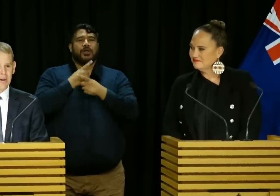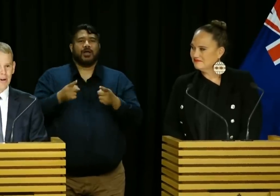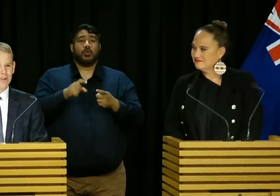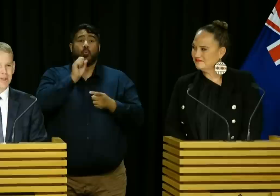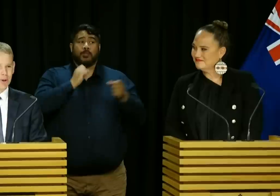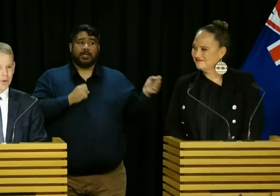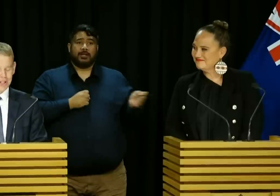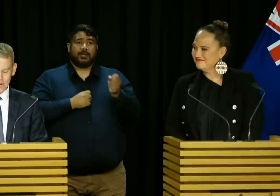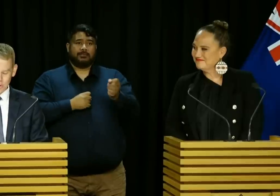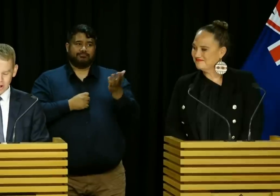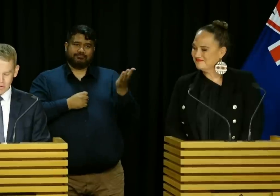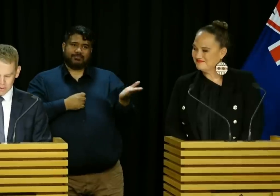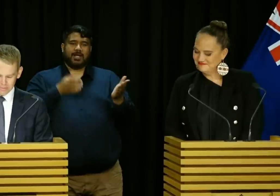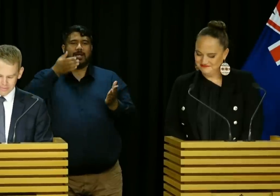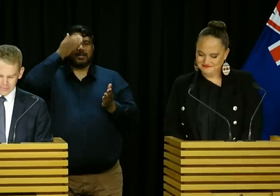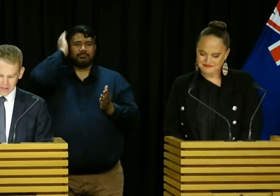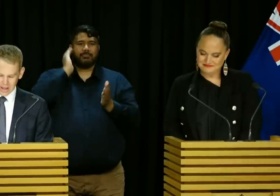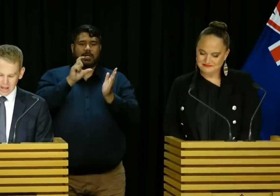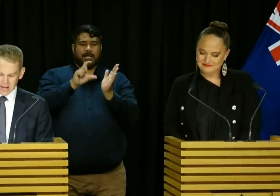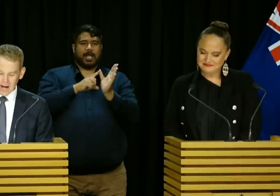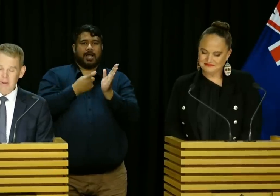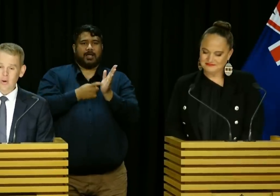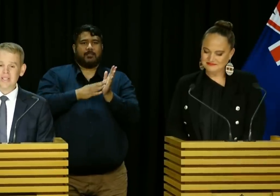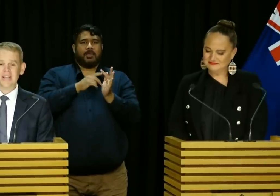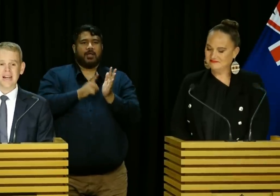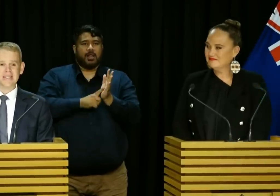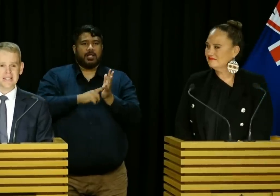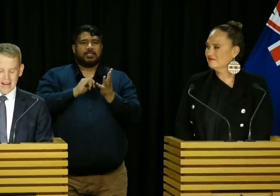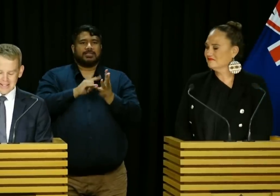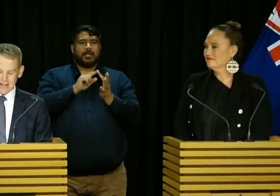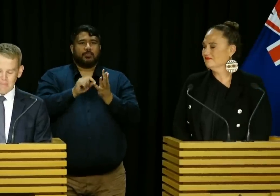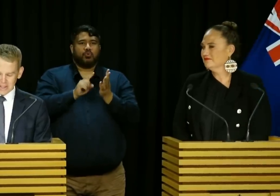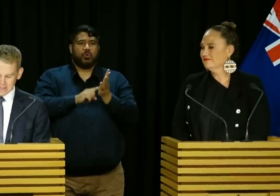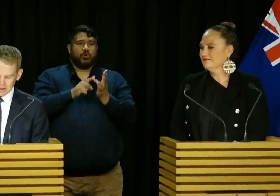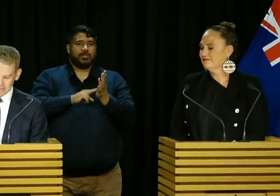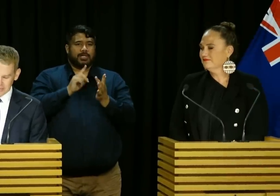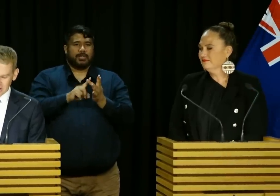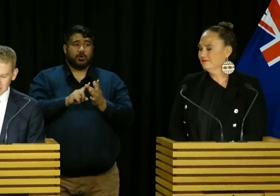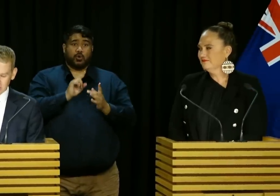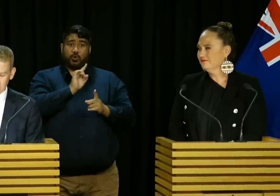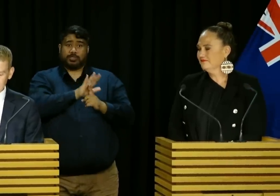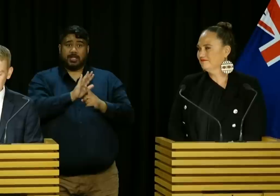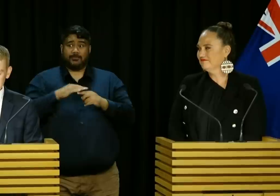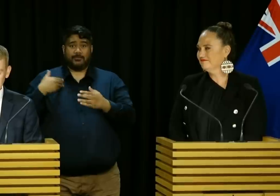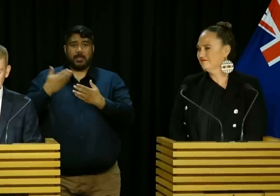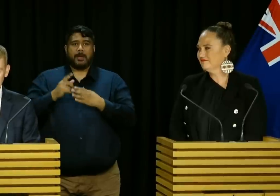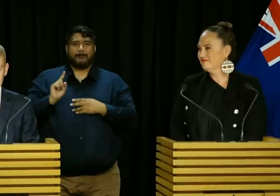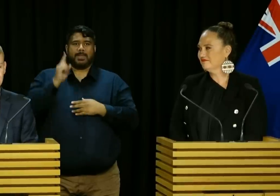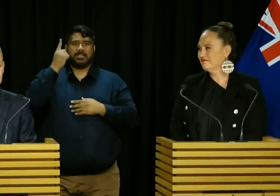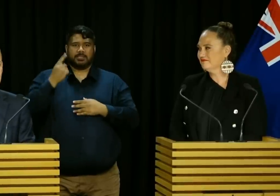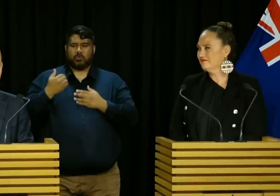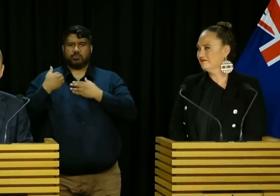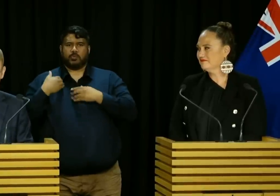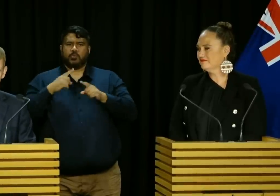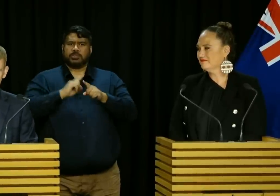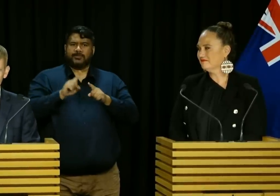Carmel Sepuloni to that role. Carmel is an outstanding Minister. She has overseen a period